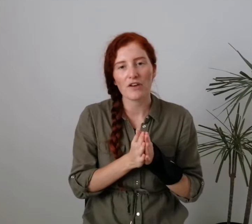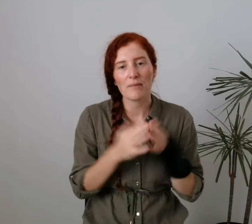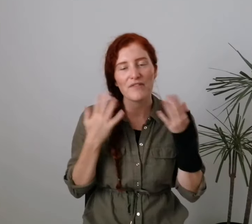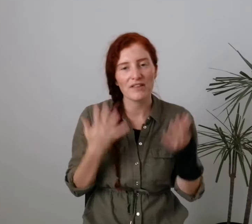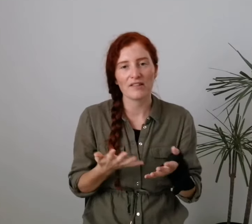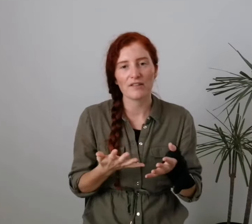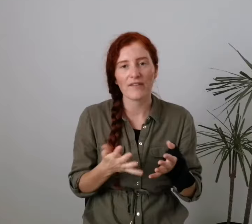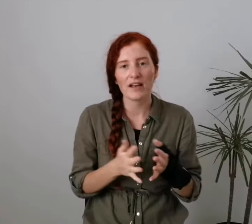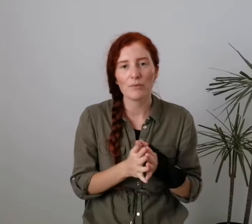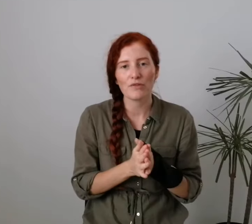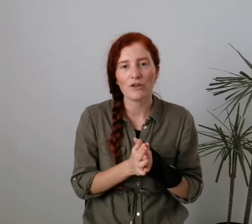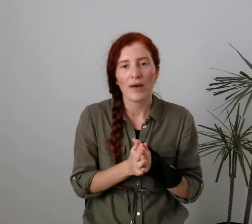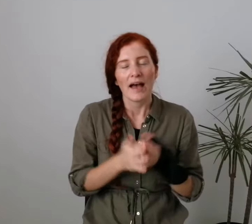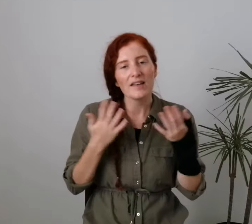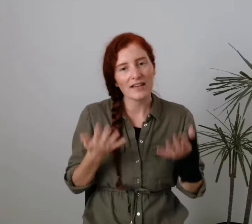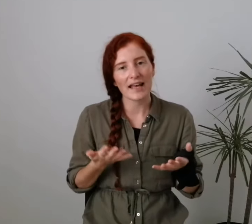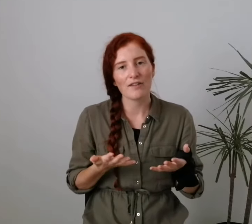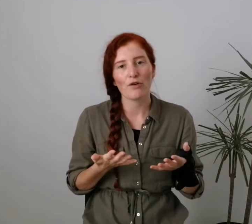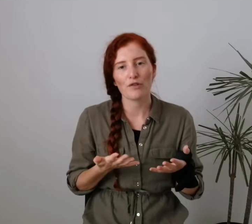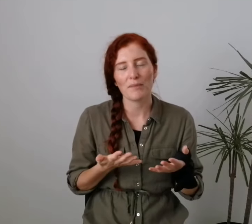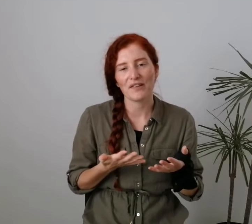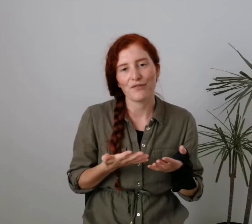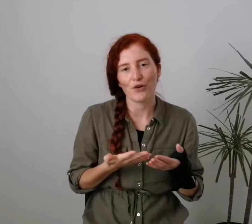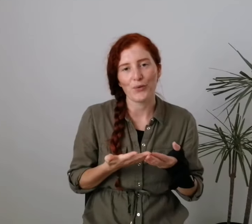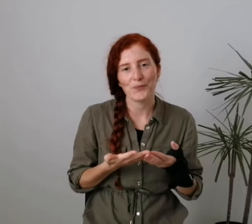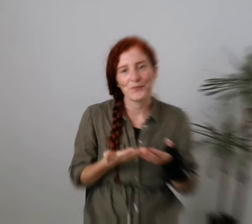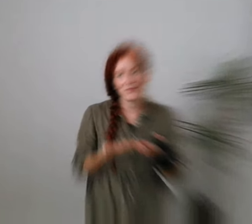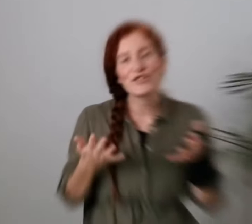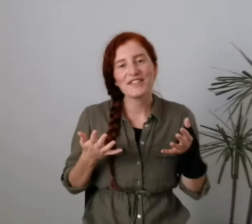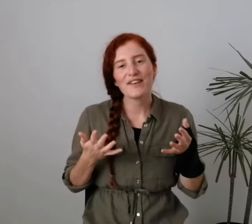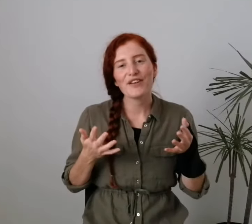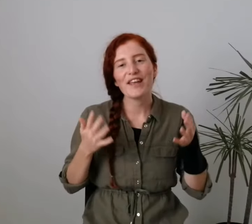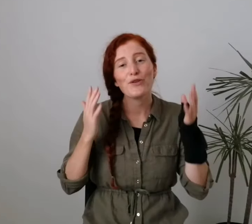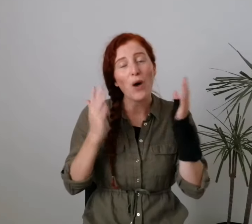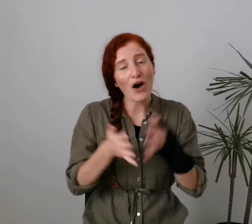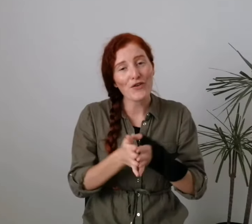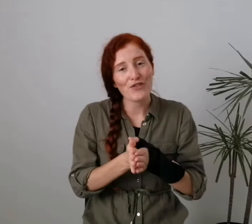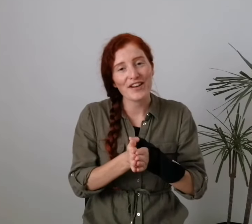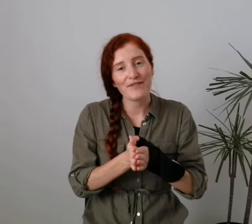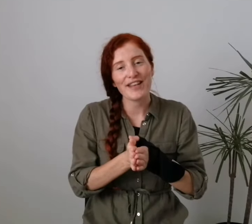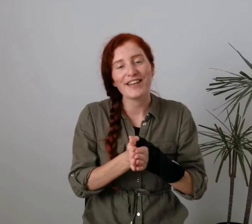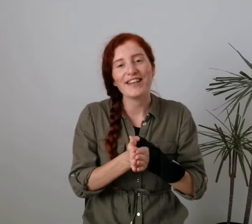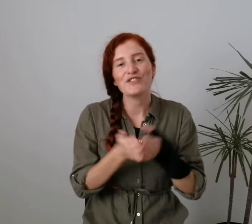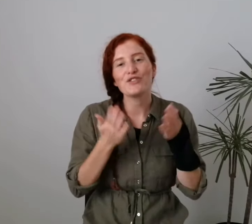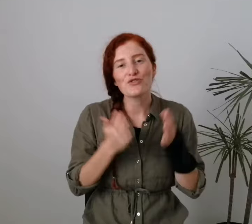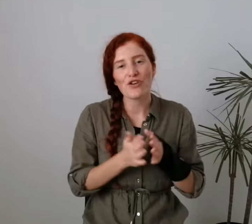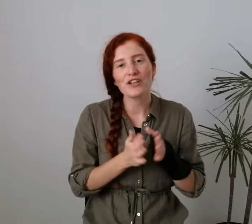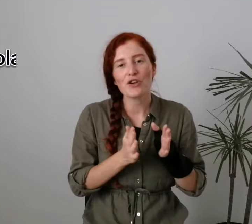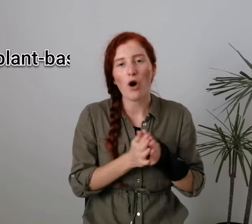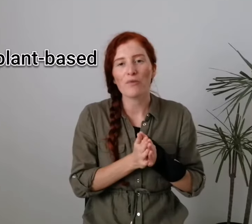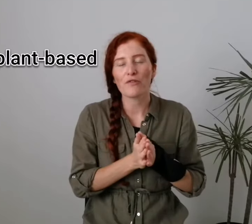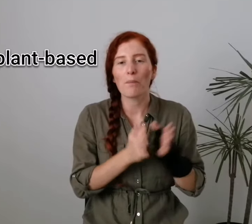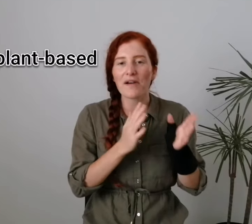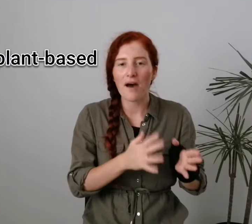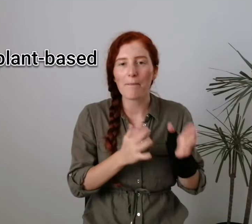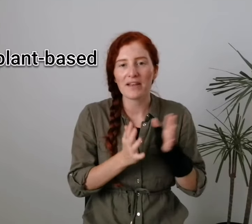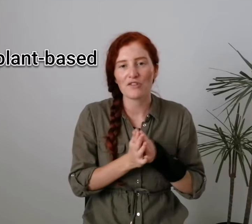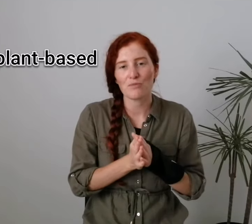hard time if this isn't available to you as it can often be difficult. Forty seven, if you aren't already vegan, is to try to opt for plant based